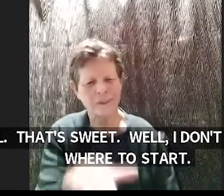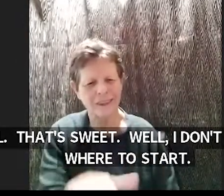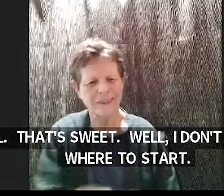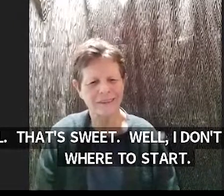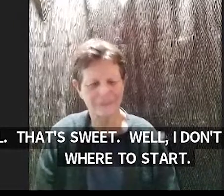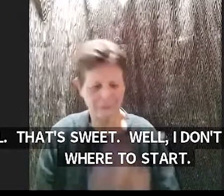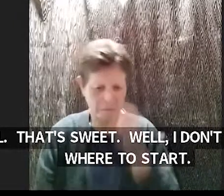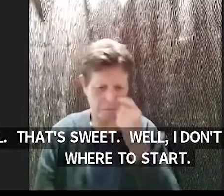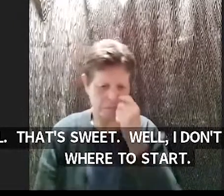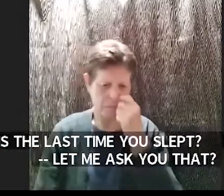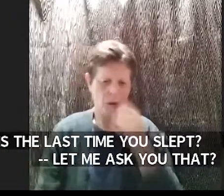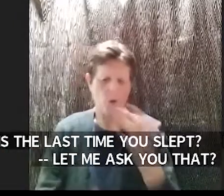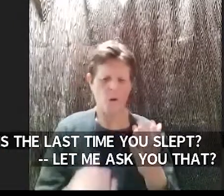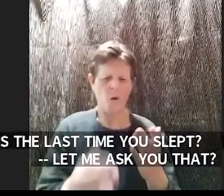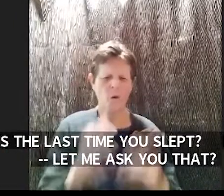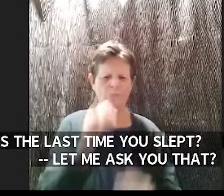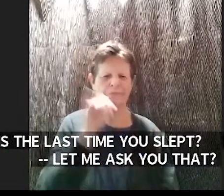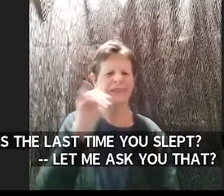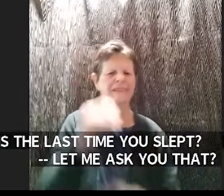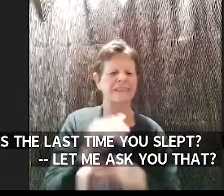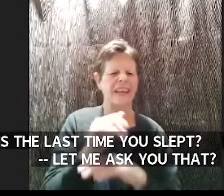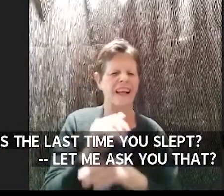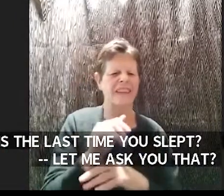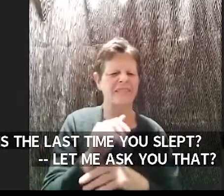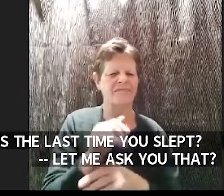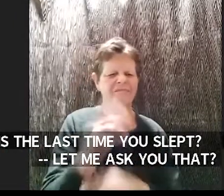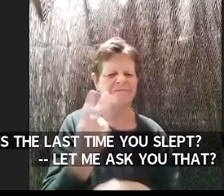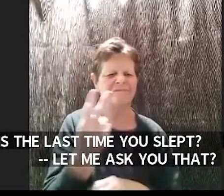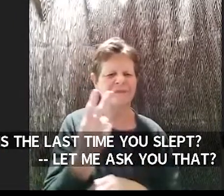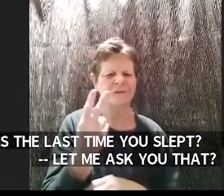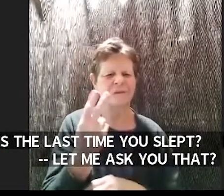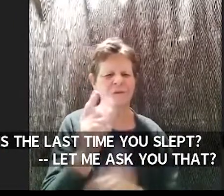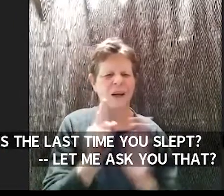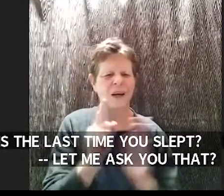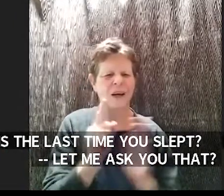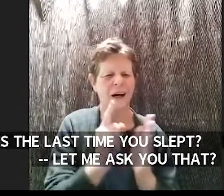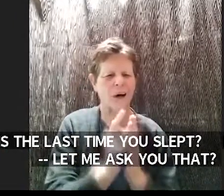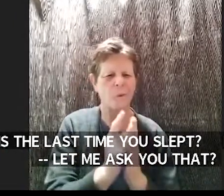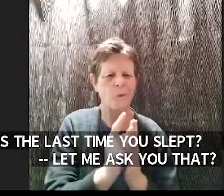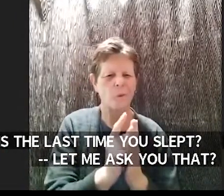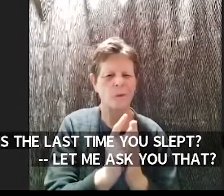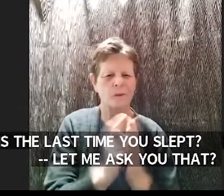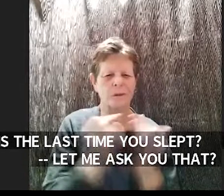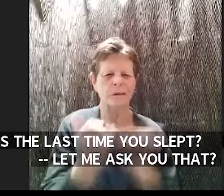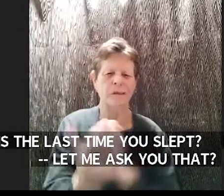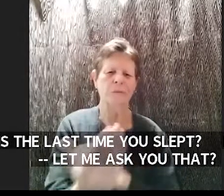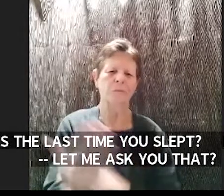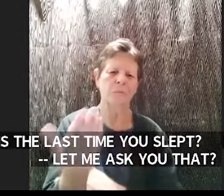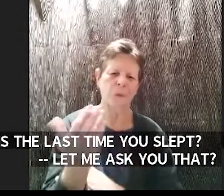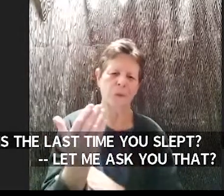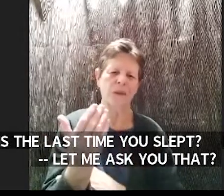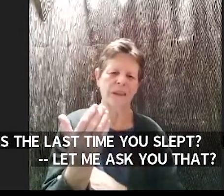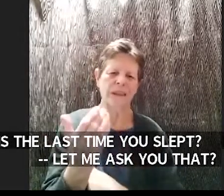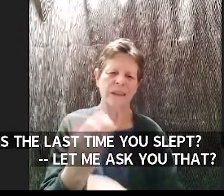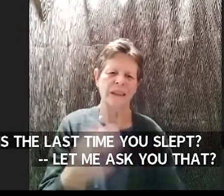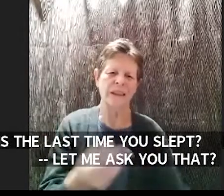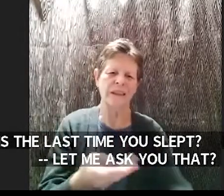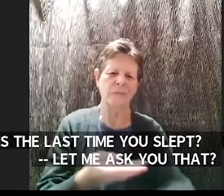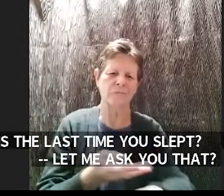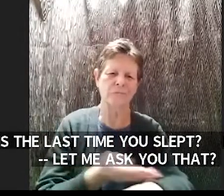couple hours last night you know i had dialysis this morning um so